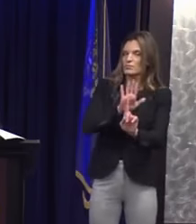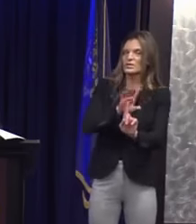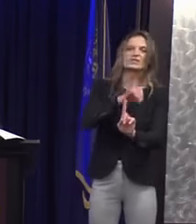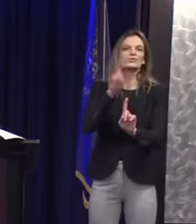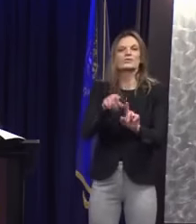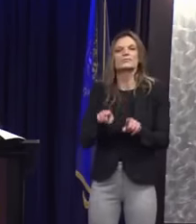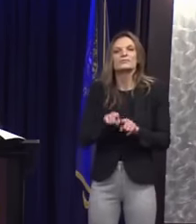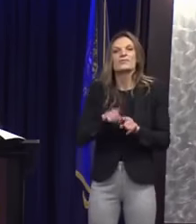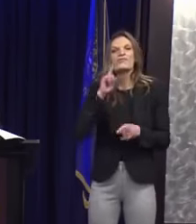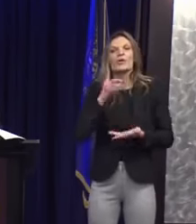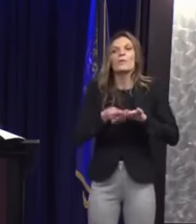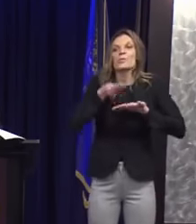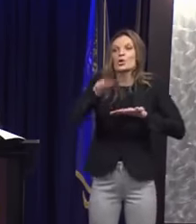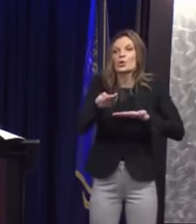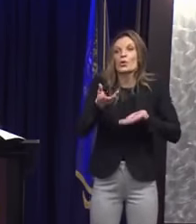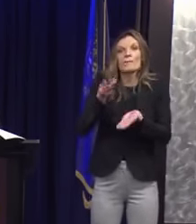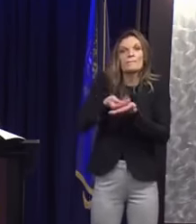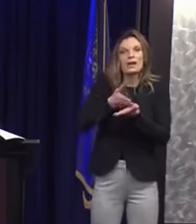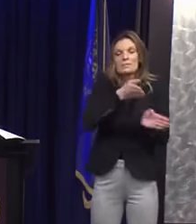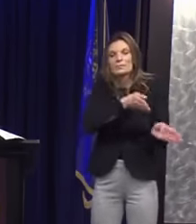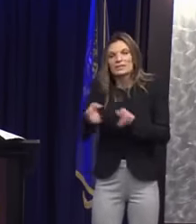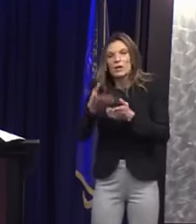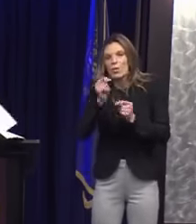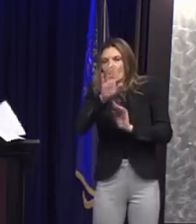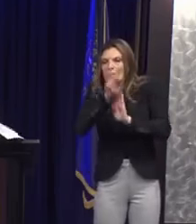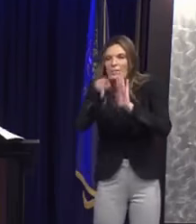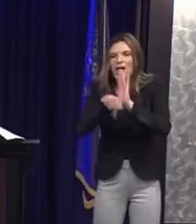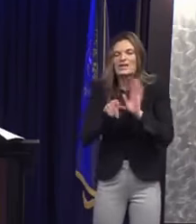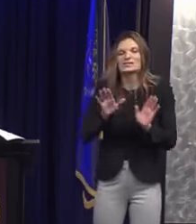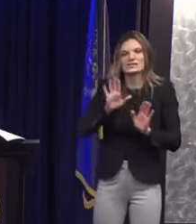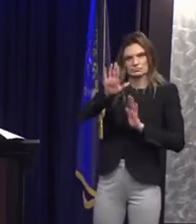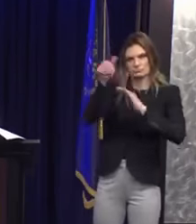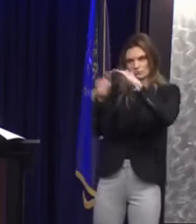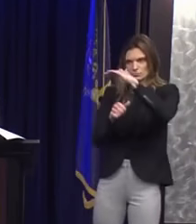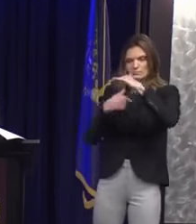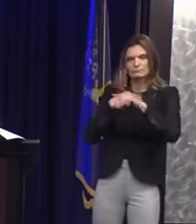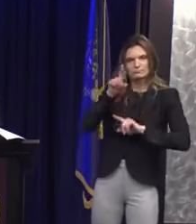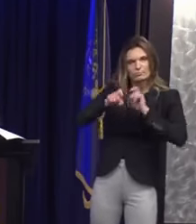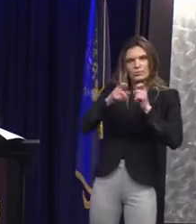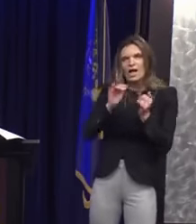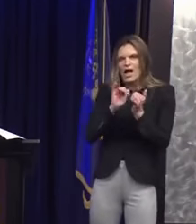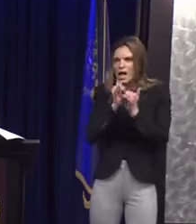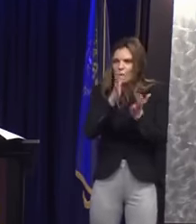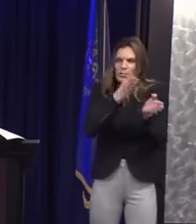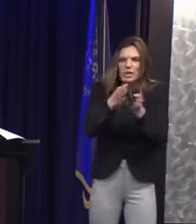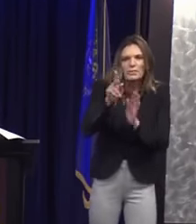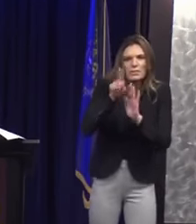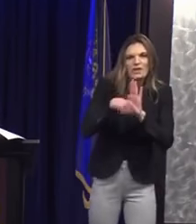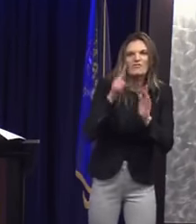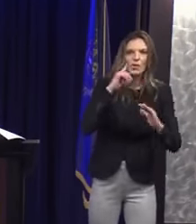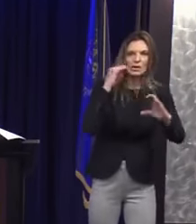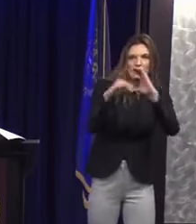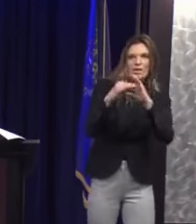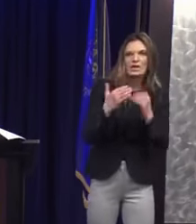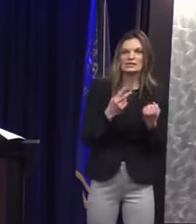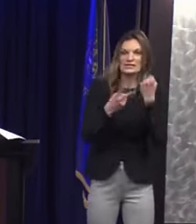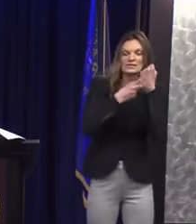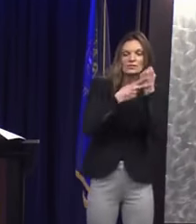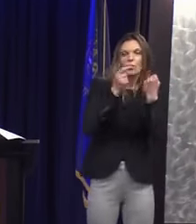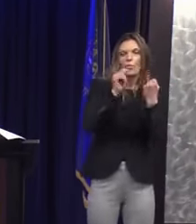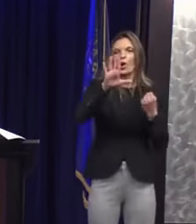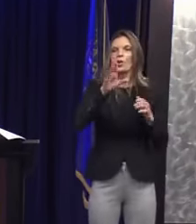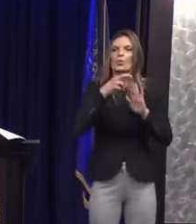procurement ordinances and policies, email use policy, retention, records retention